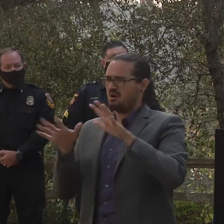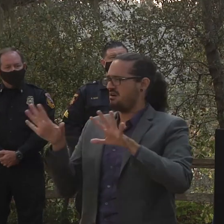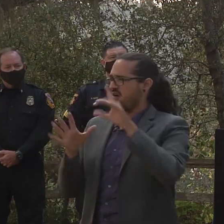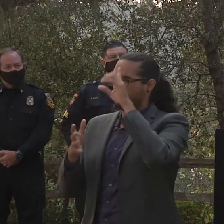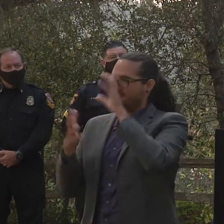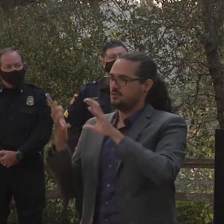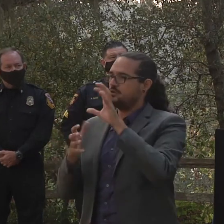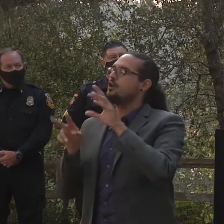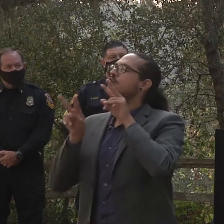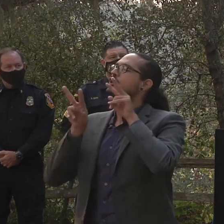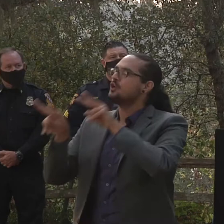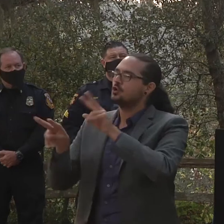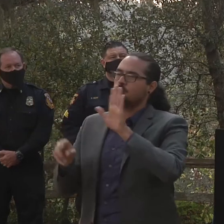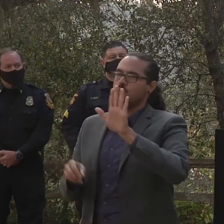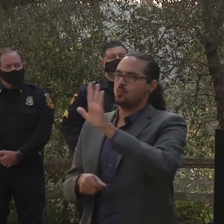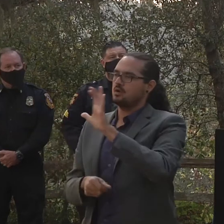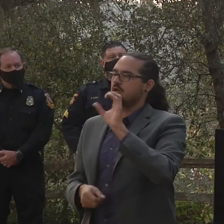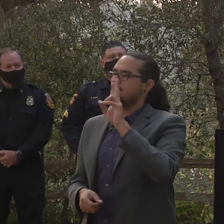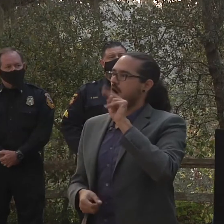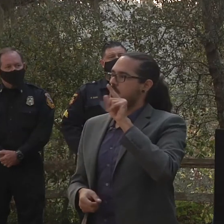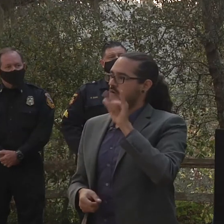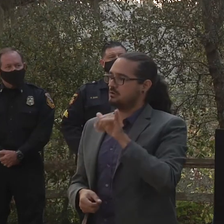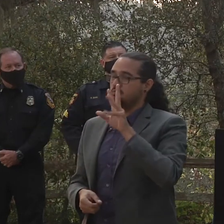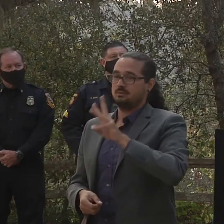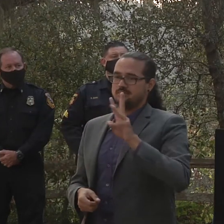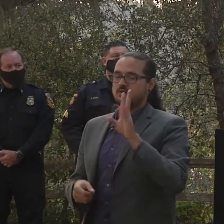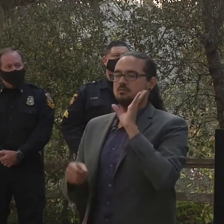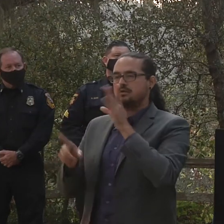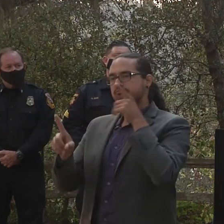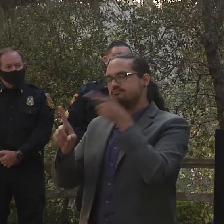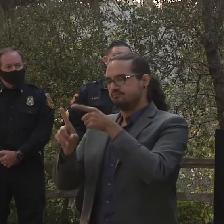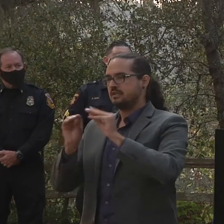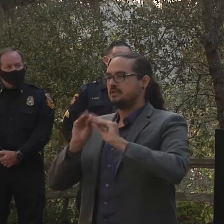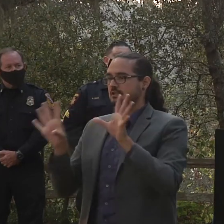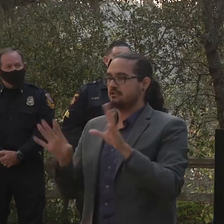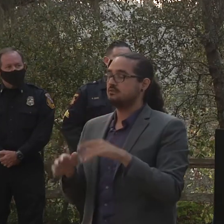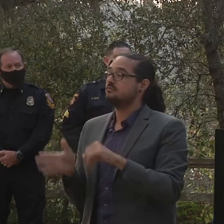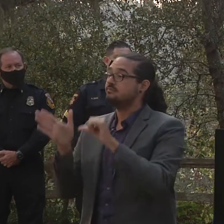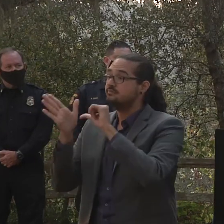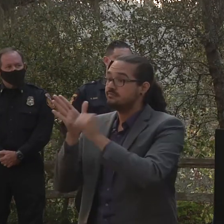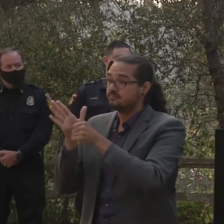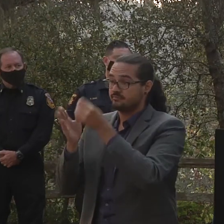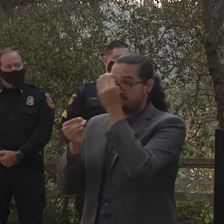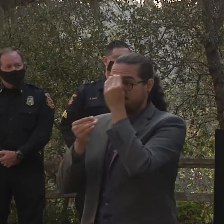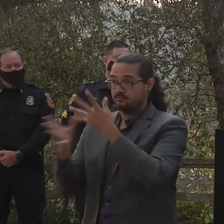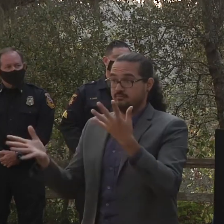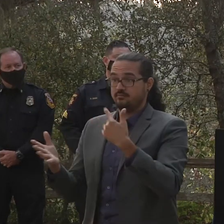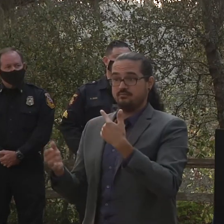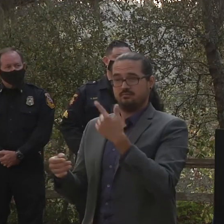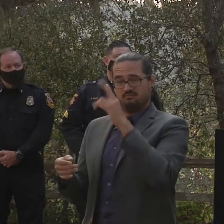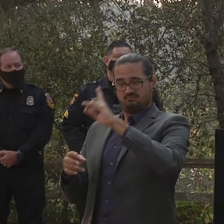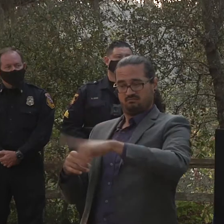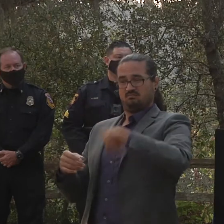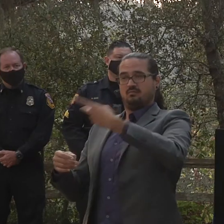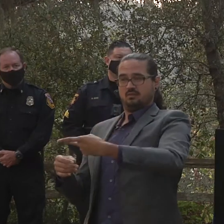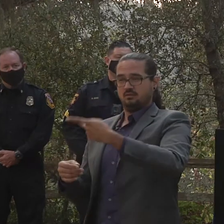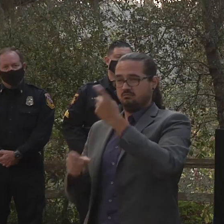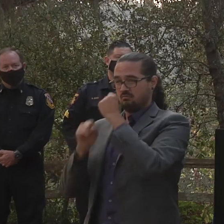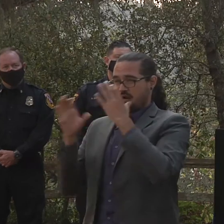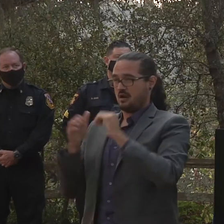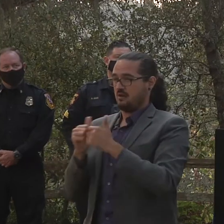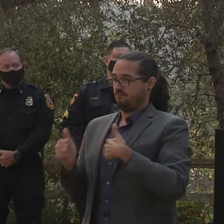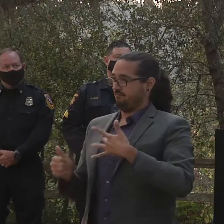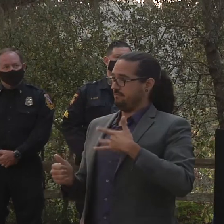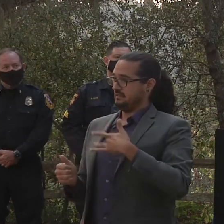in putting ourselves in your position again, and I've mentioned this before, where we have our own staff, members of our own staff that have been displaced